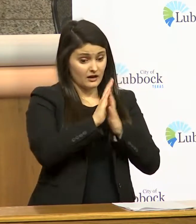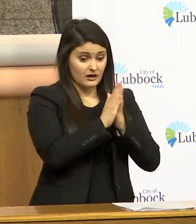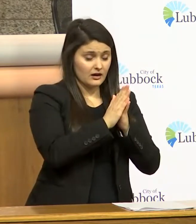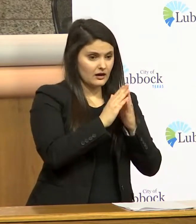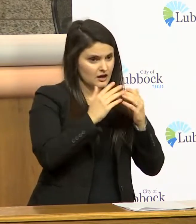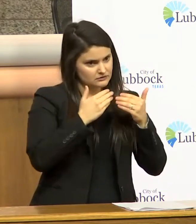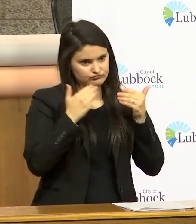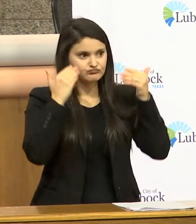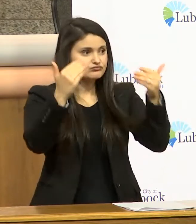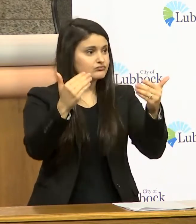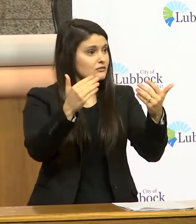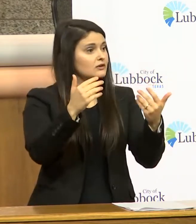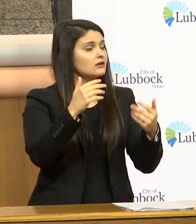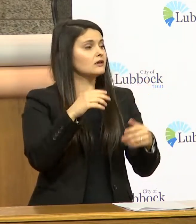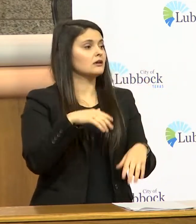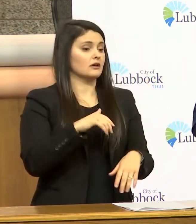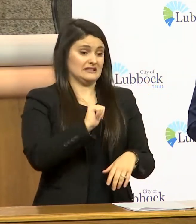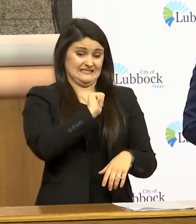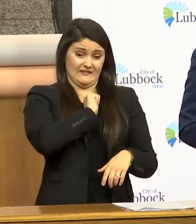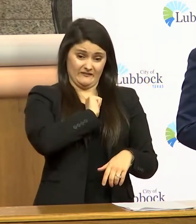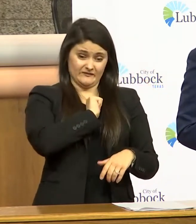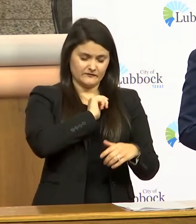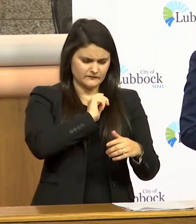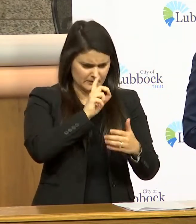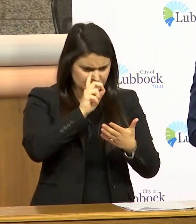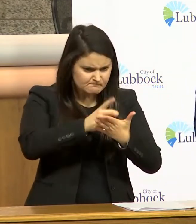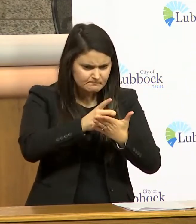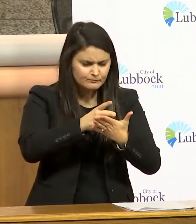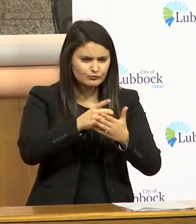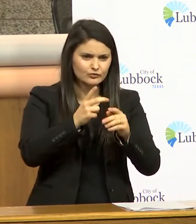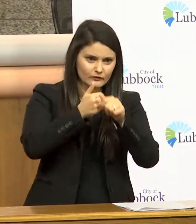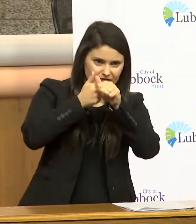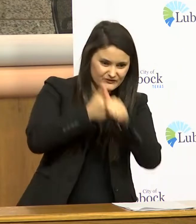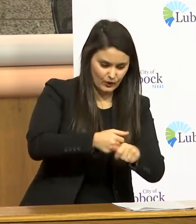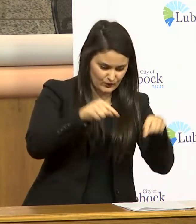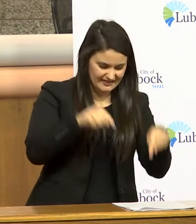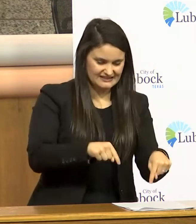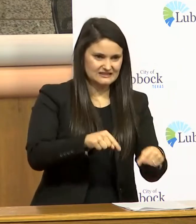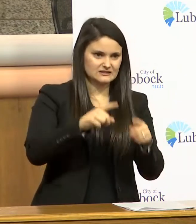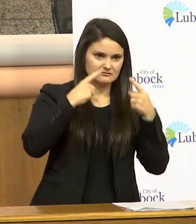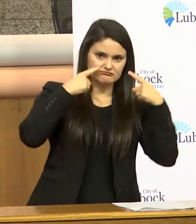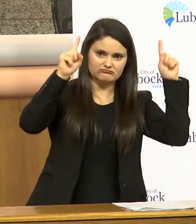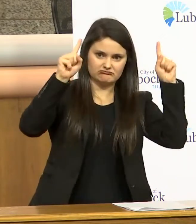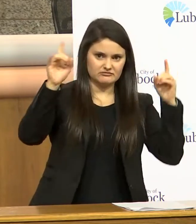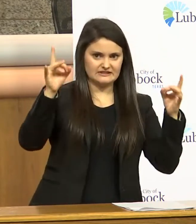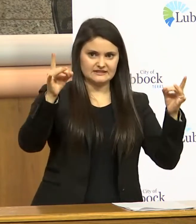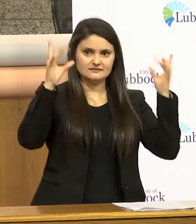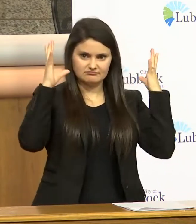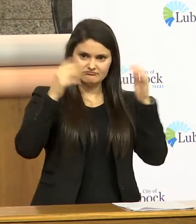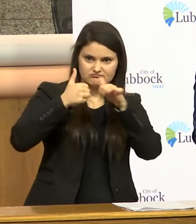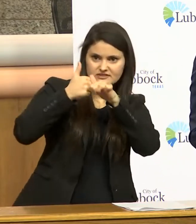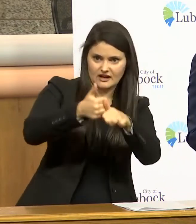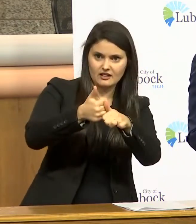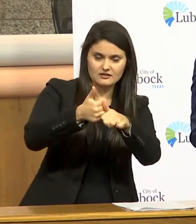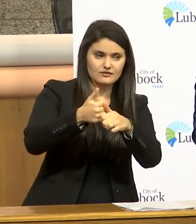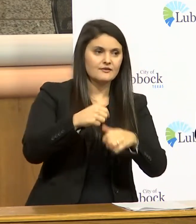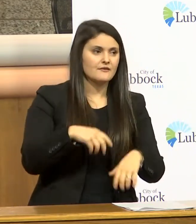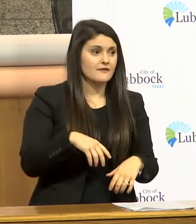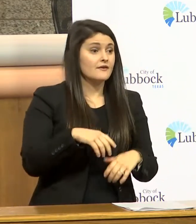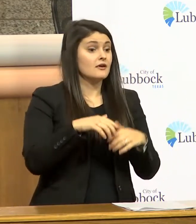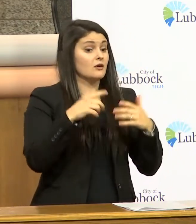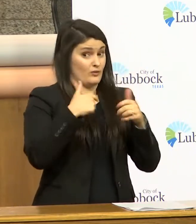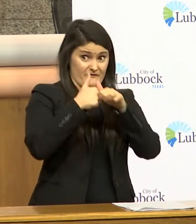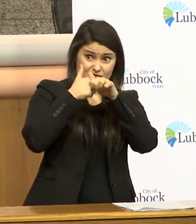loose dedicating ourselves to following this declaration of disaster by doing so